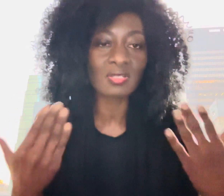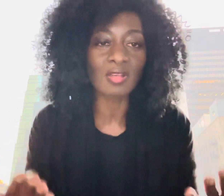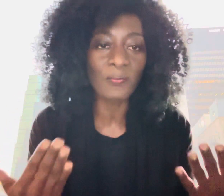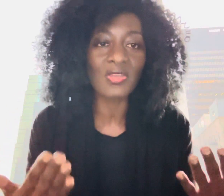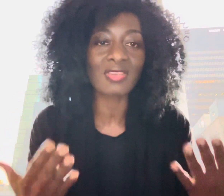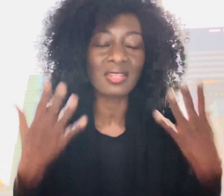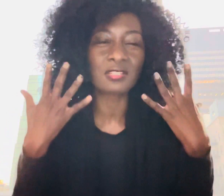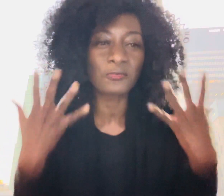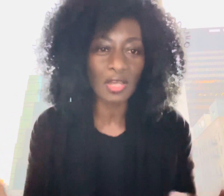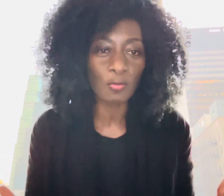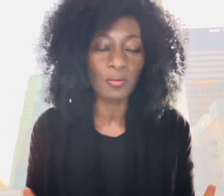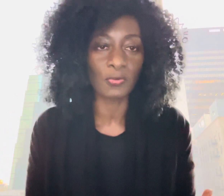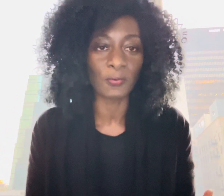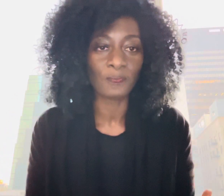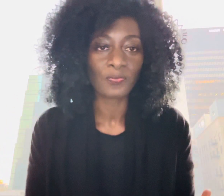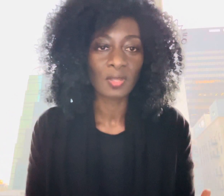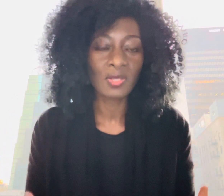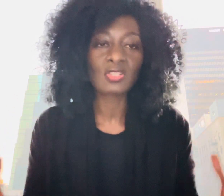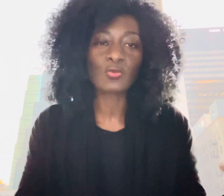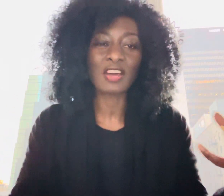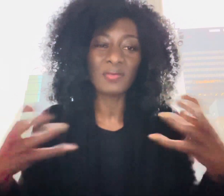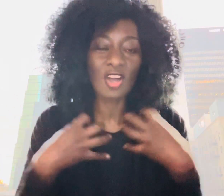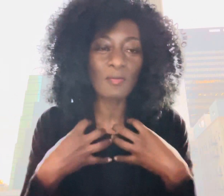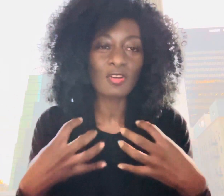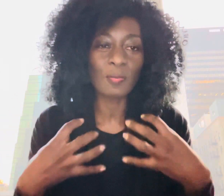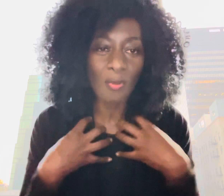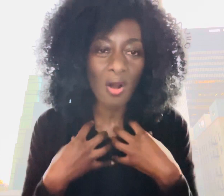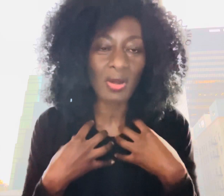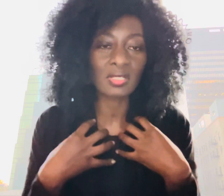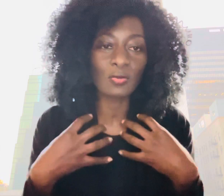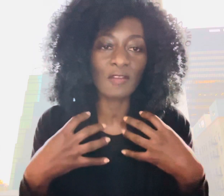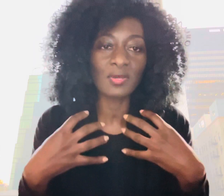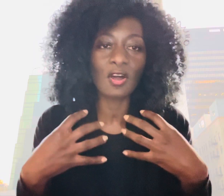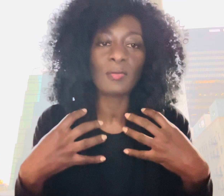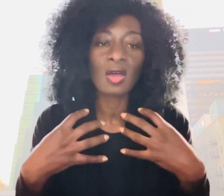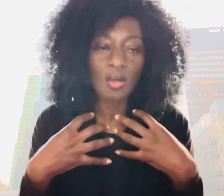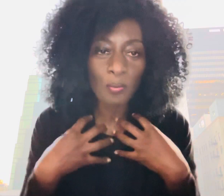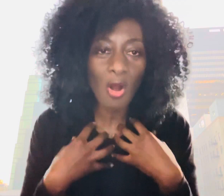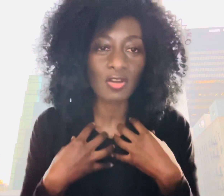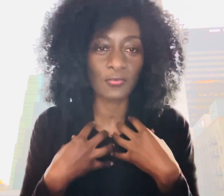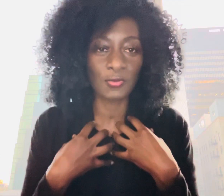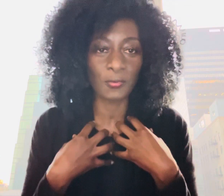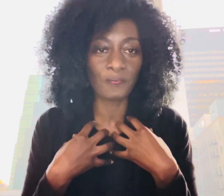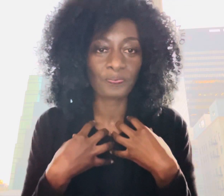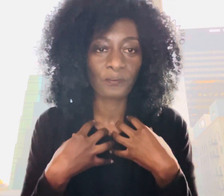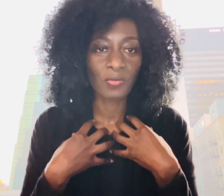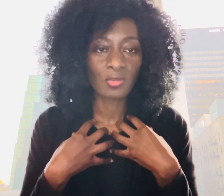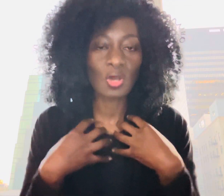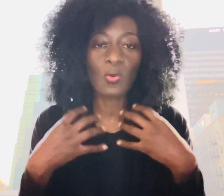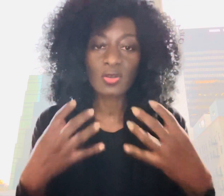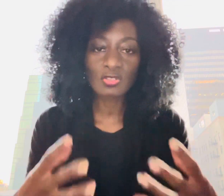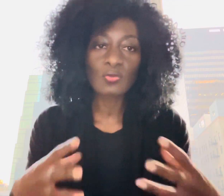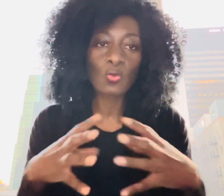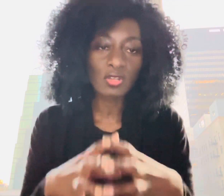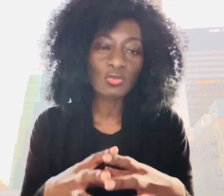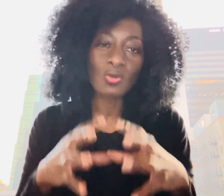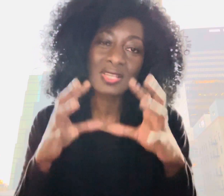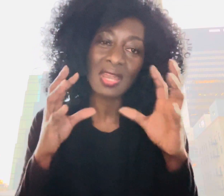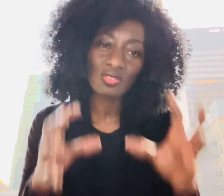something that is fathomable because you would have become a part you would have become a part of you so I want us to work towards getting to